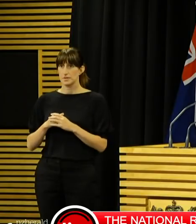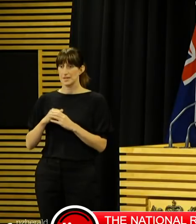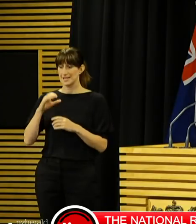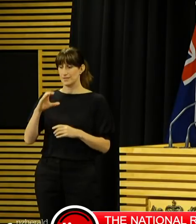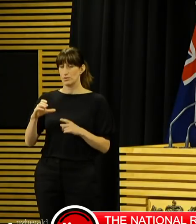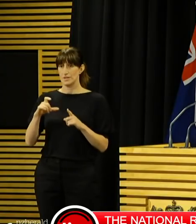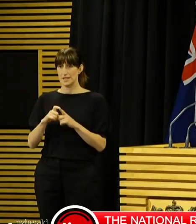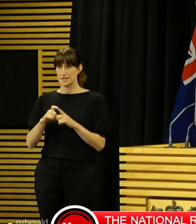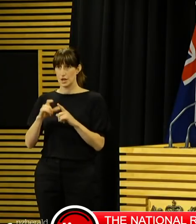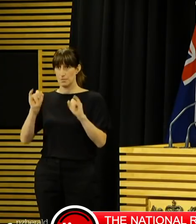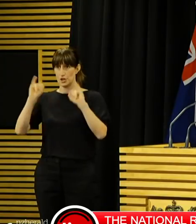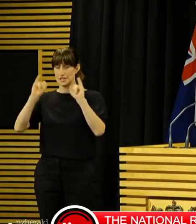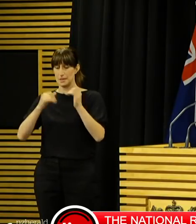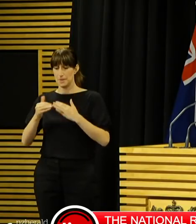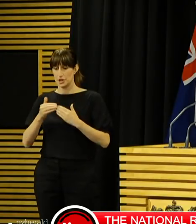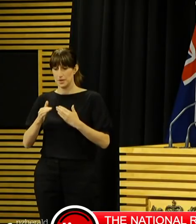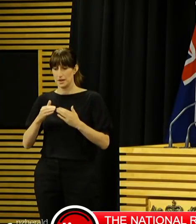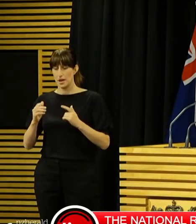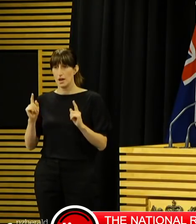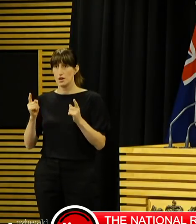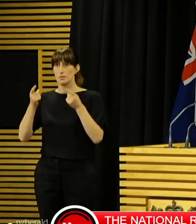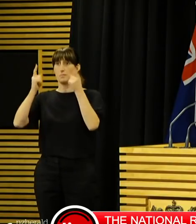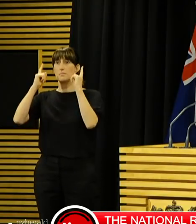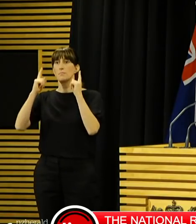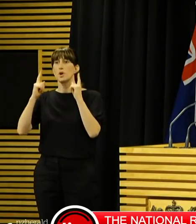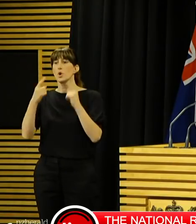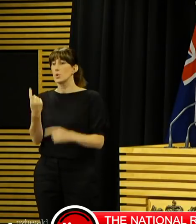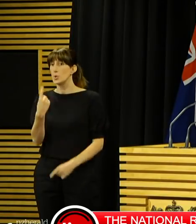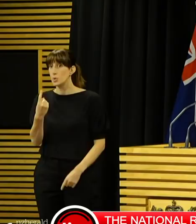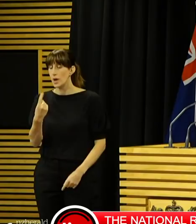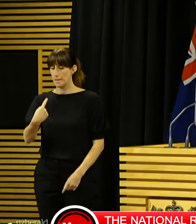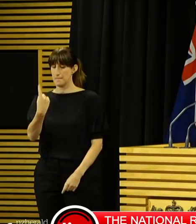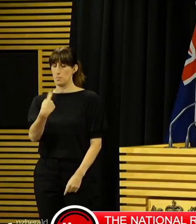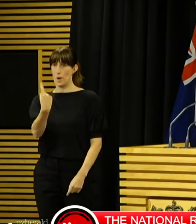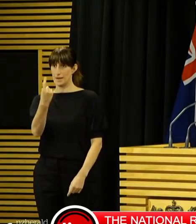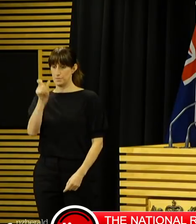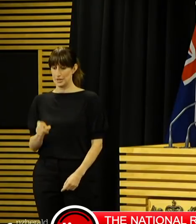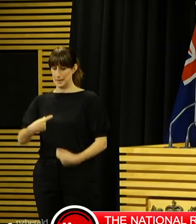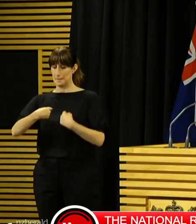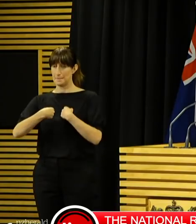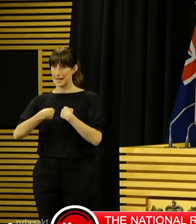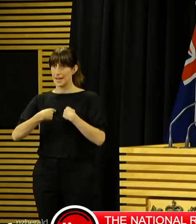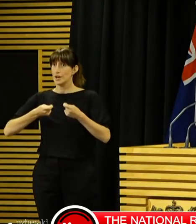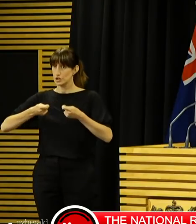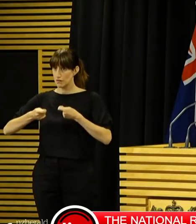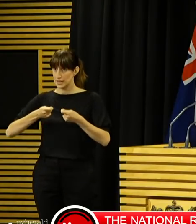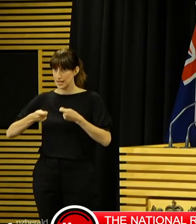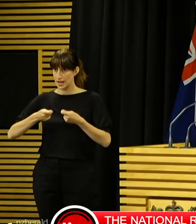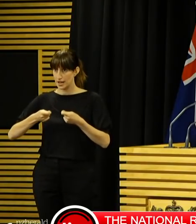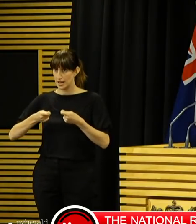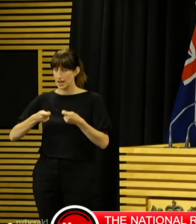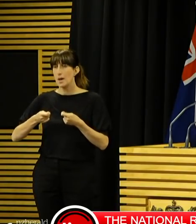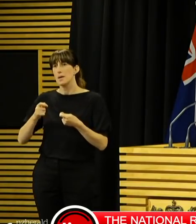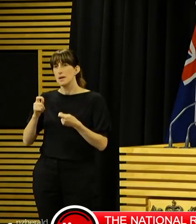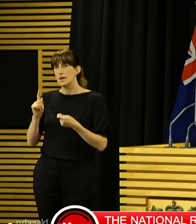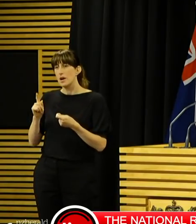Civil Defence Emergency Management and National Controller will reside in one person, me, the Director. This does not change the existing all-of